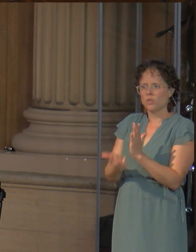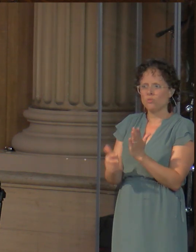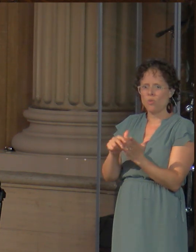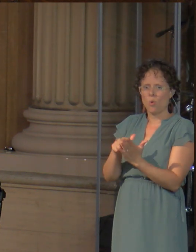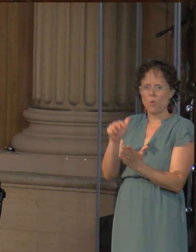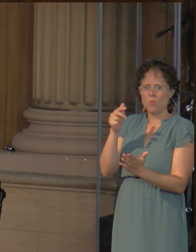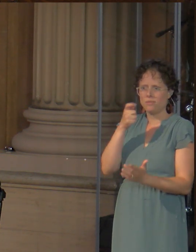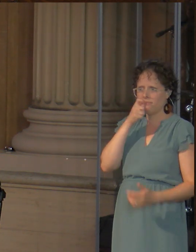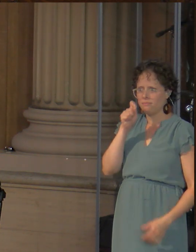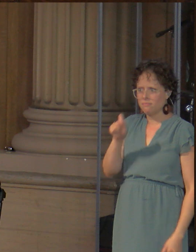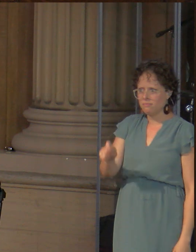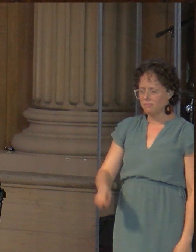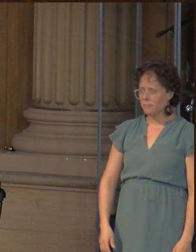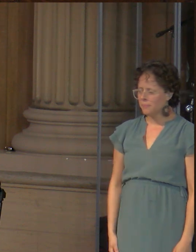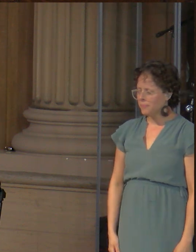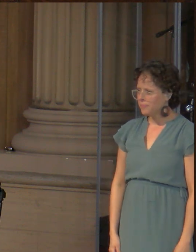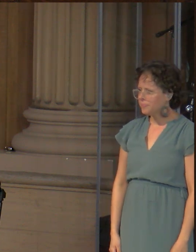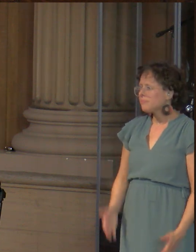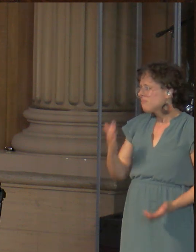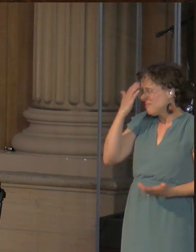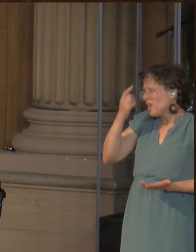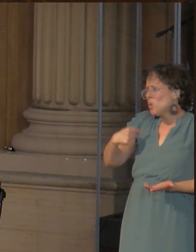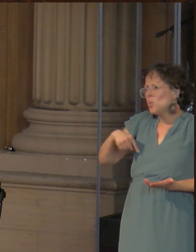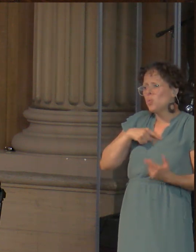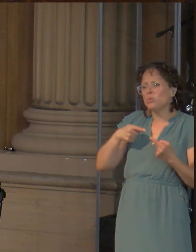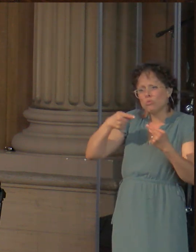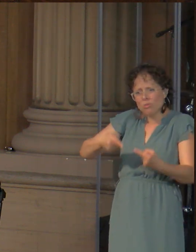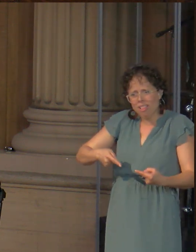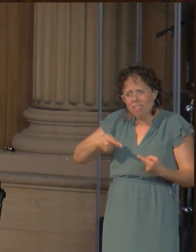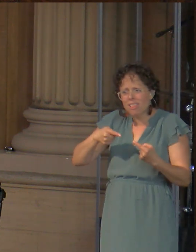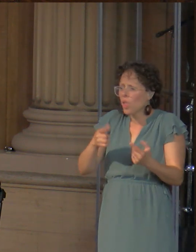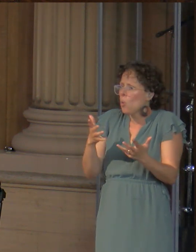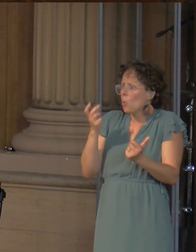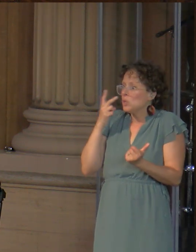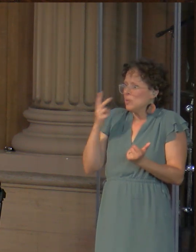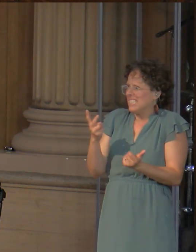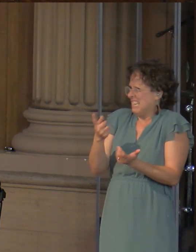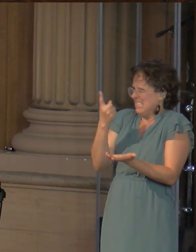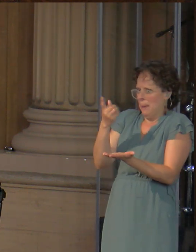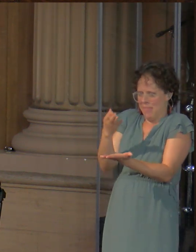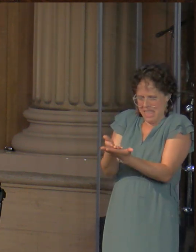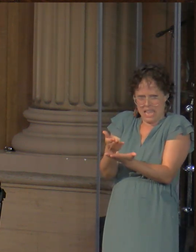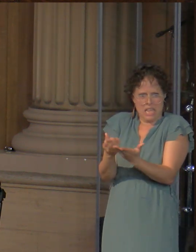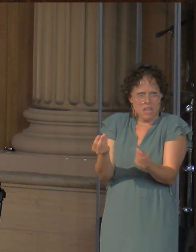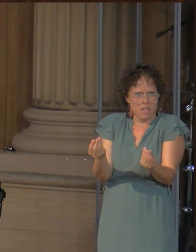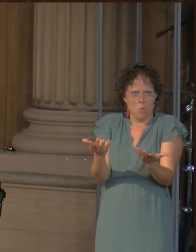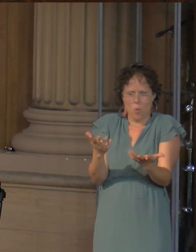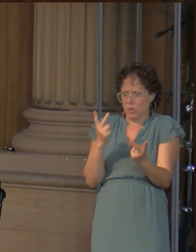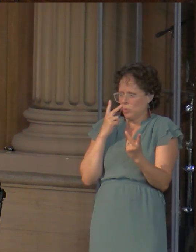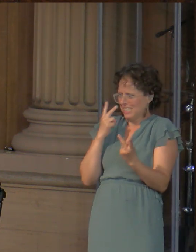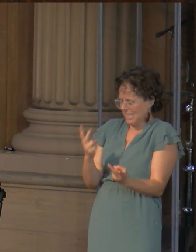And I know that we're weak and we're struggling and we want to see something tangible. We want to touch something. We want to experience something.